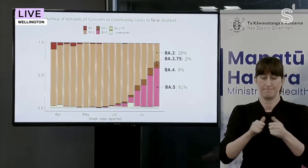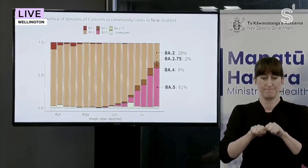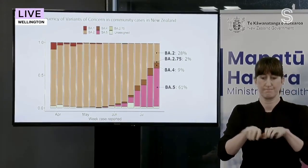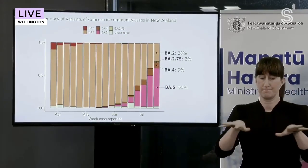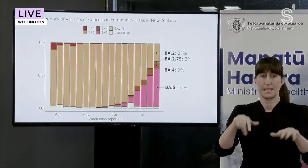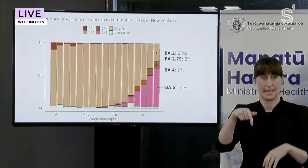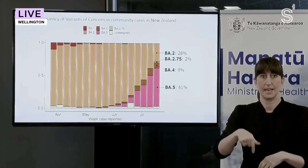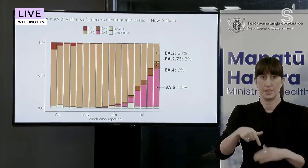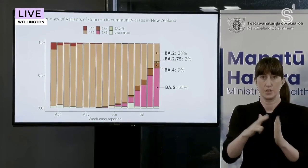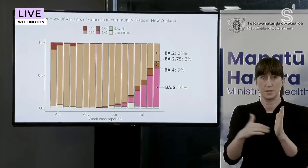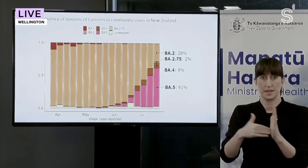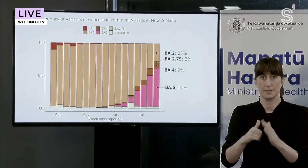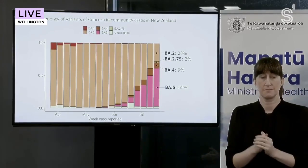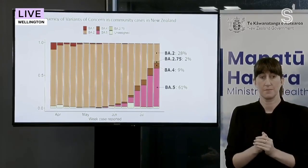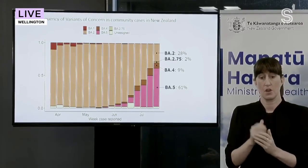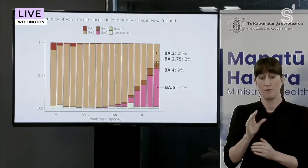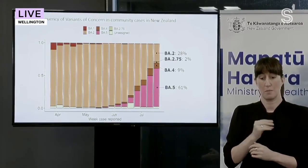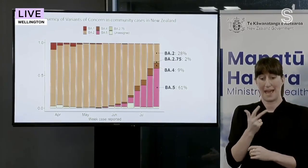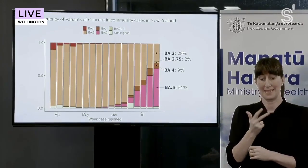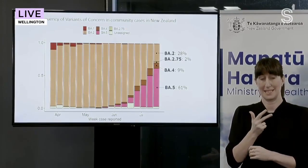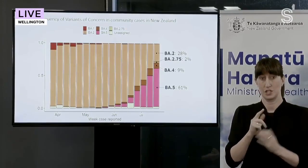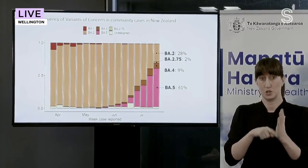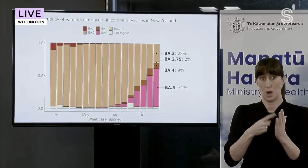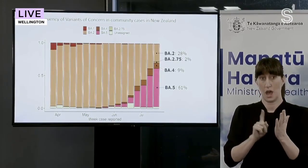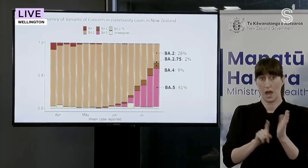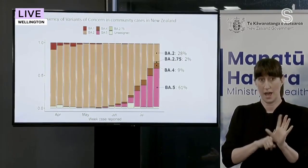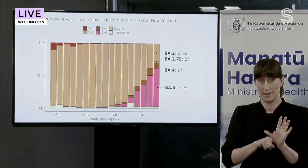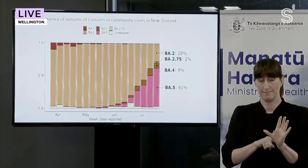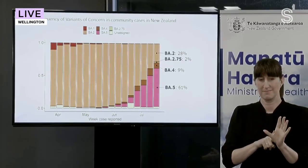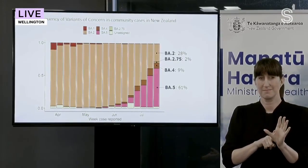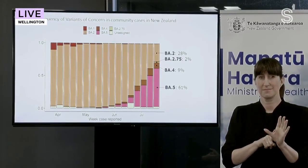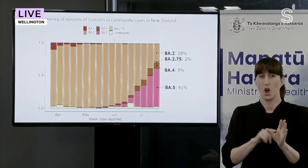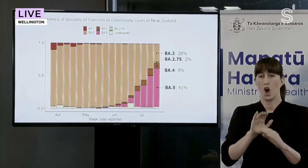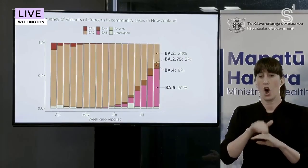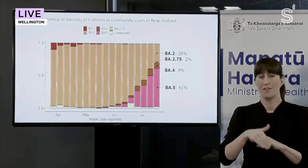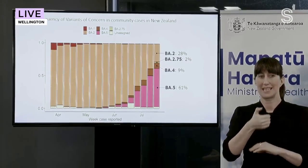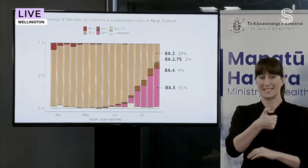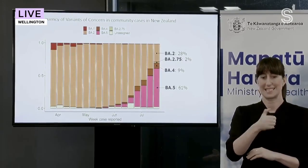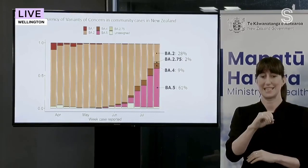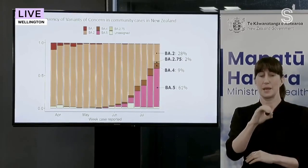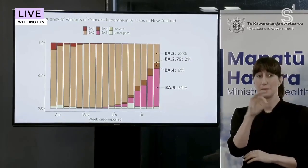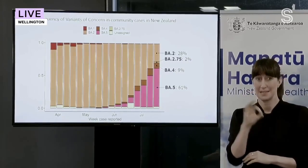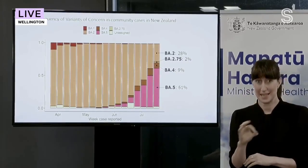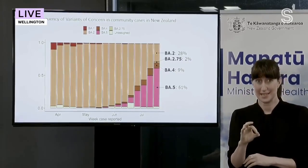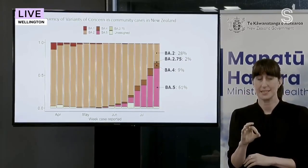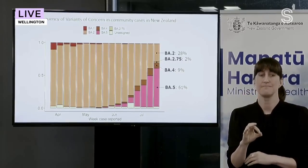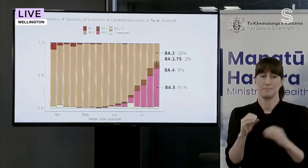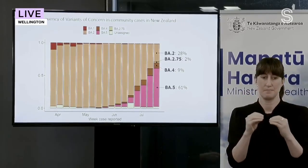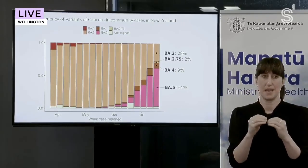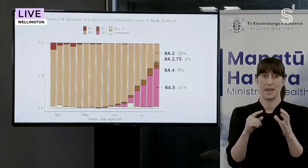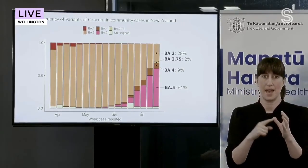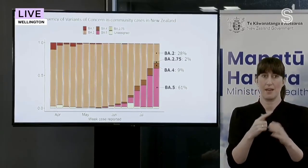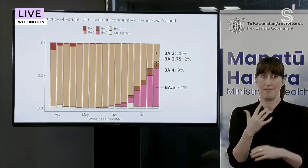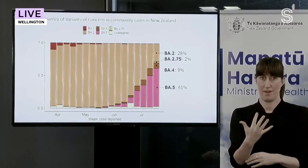as of the 18th of July, just over 60% of our cases were because of the BA5 sub